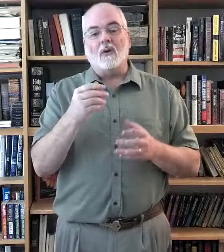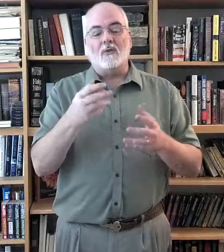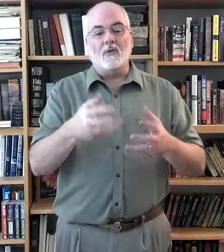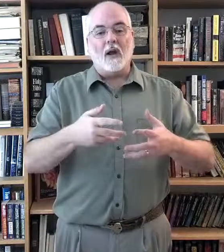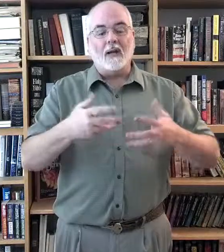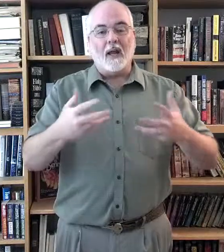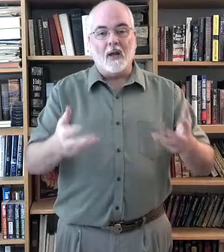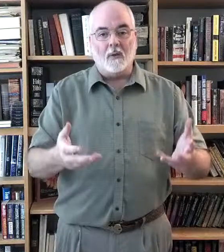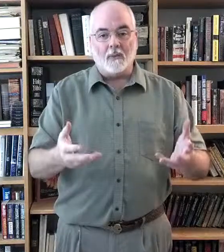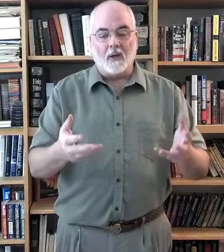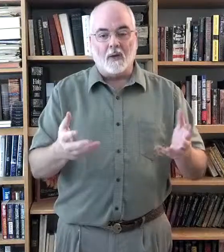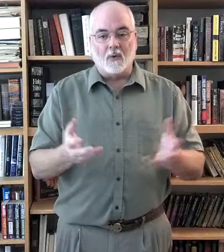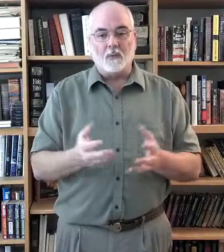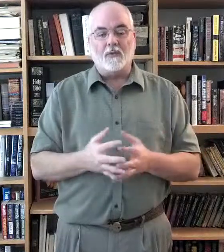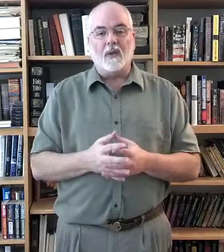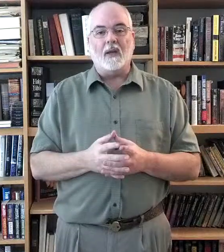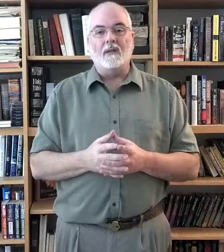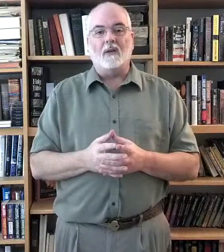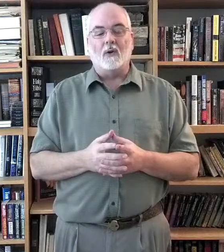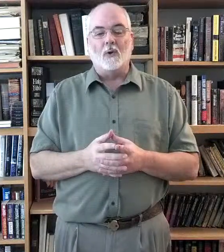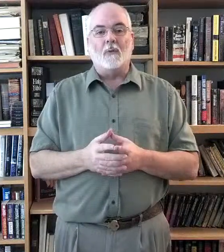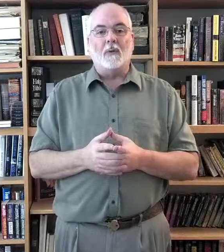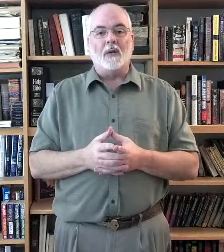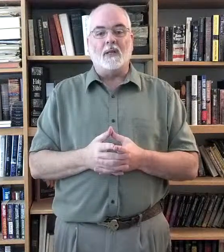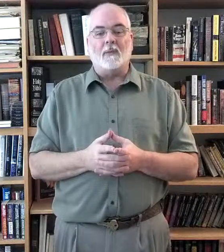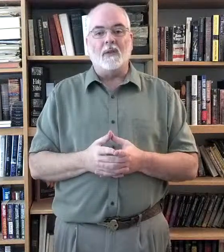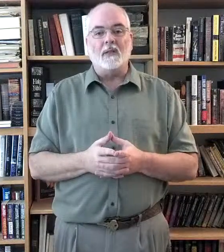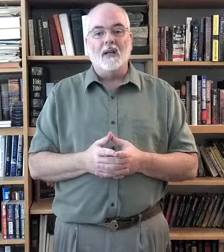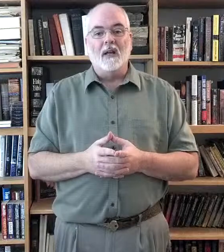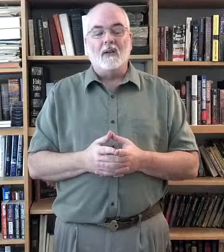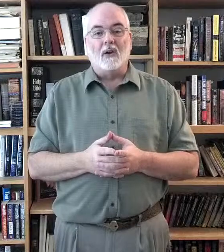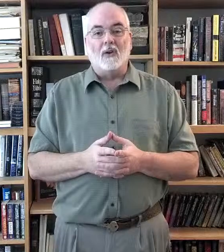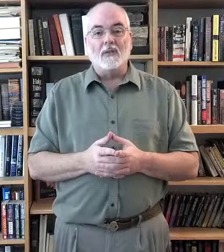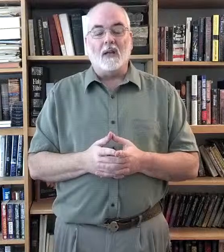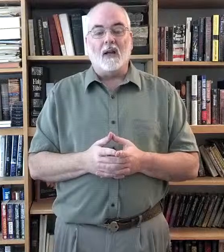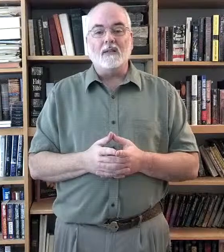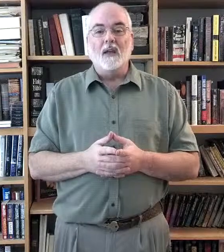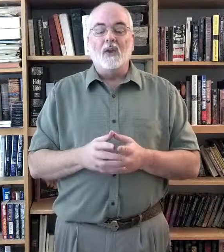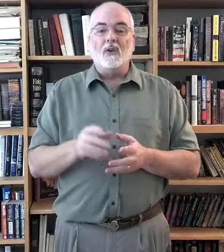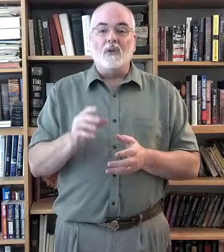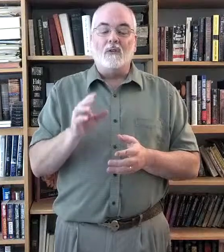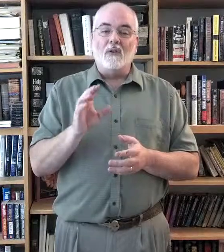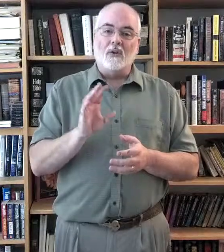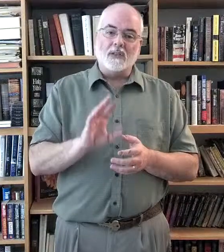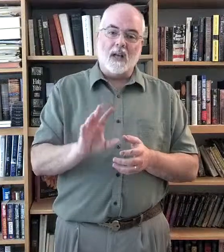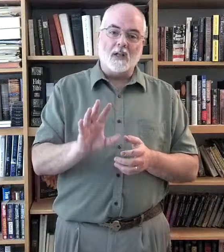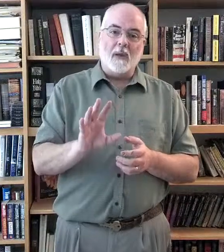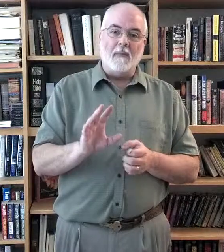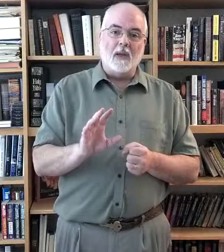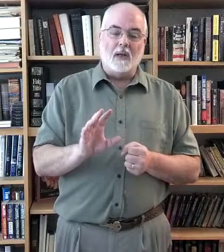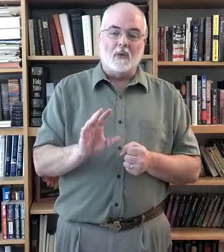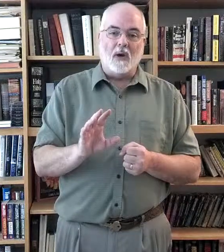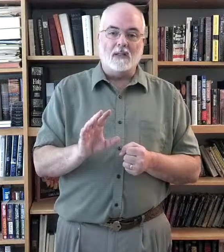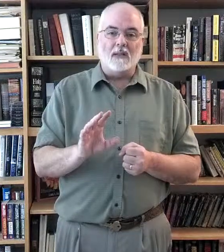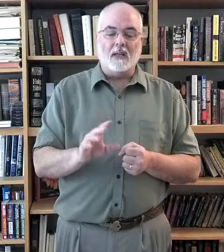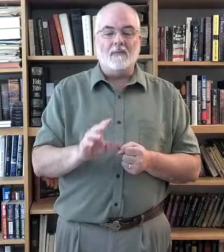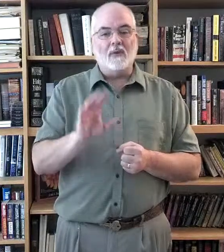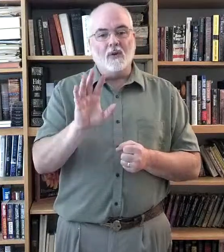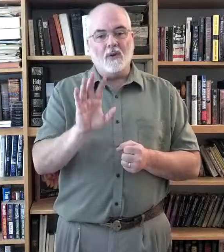trying to help a group of kids or a group of participants learn signs, your signs may be a little rusty. You can